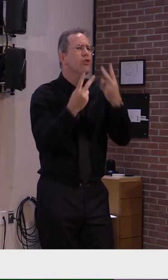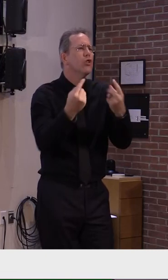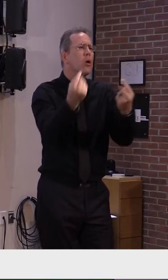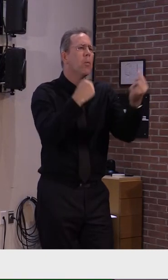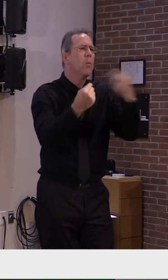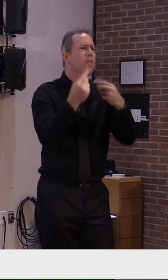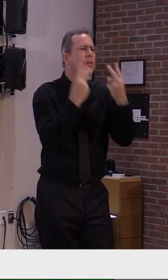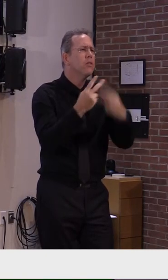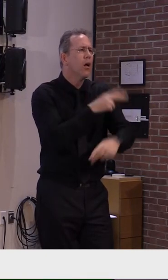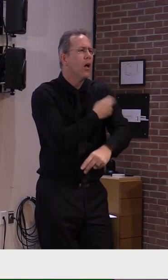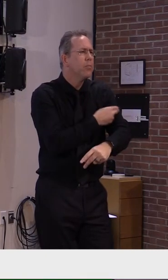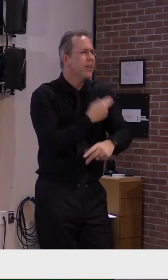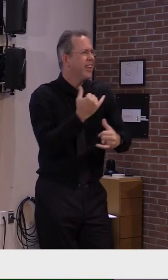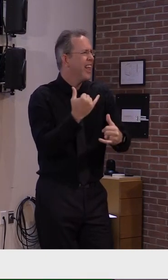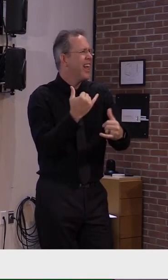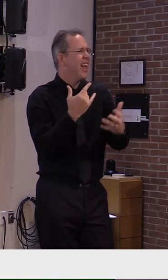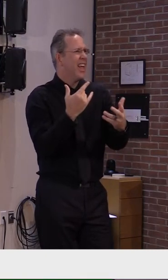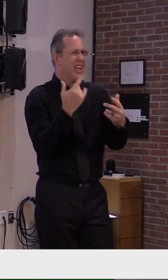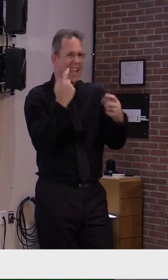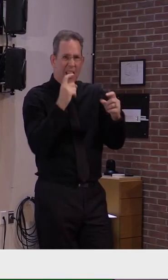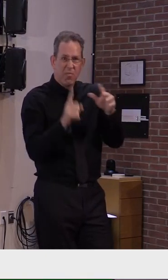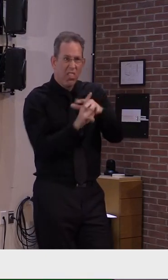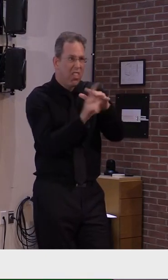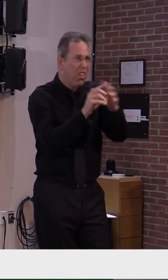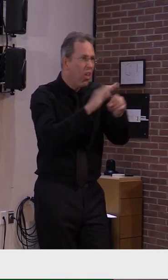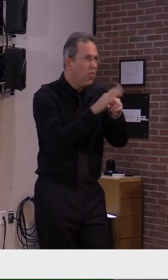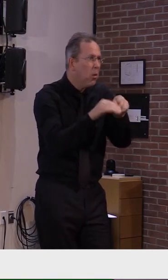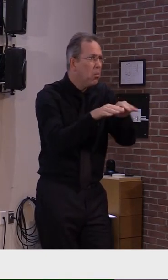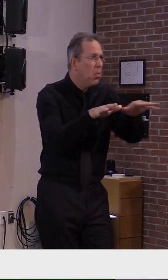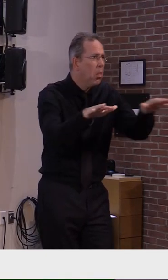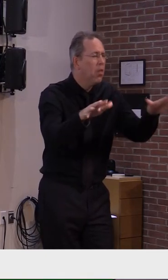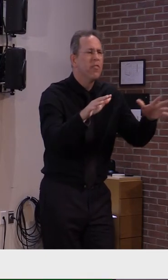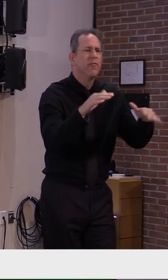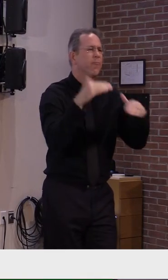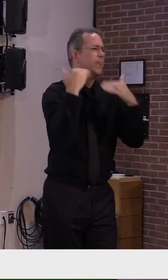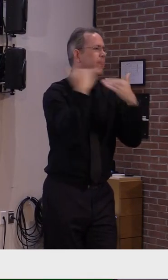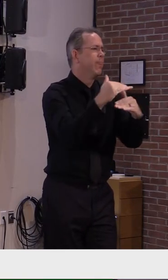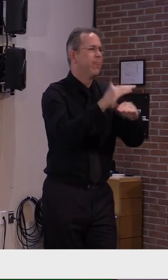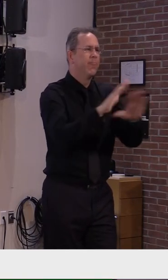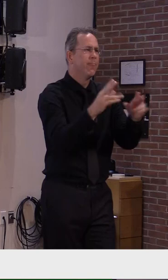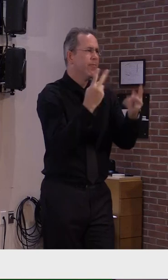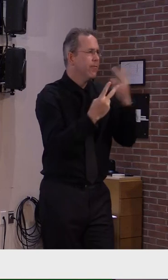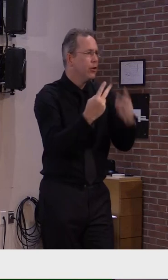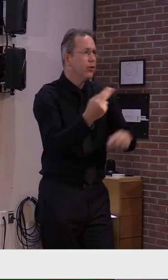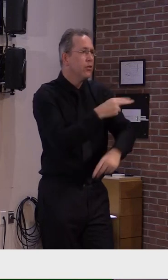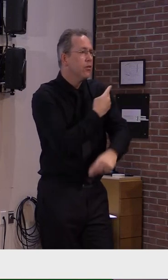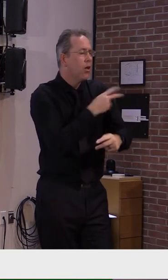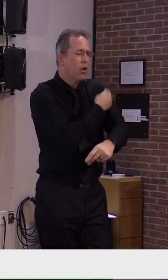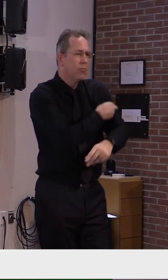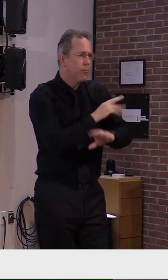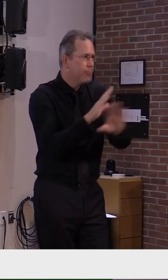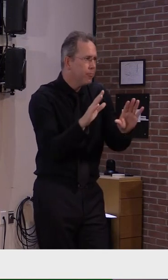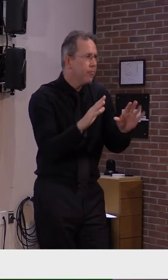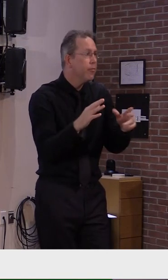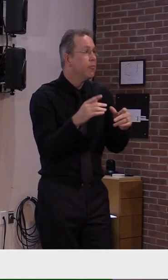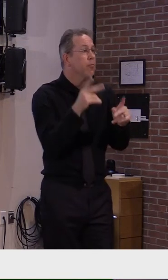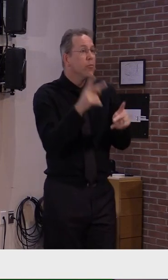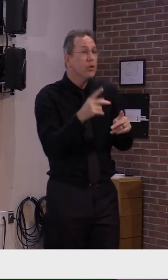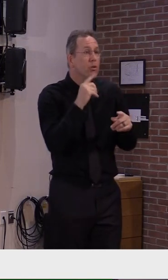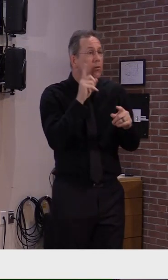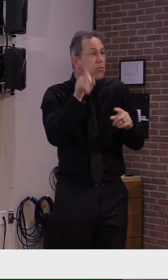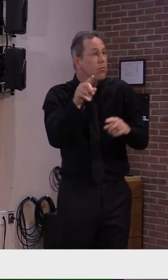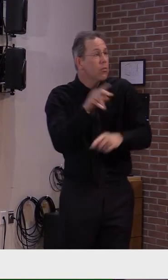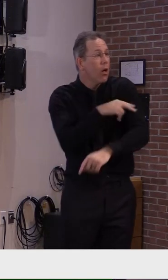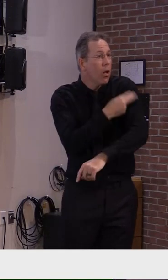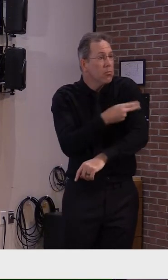that mean? It means this. No visitors are permitted at this time. And until further notice,